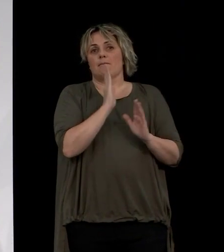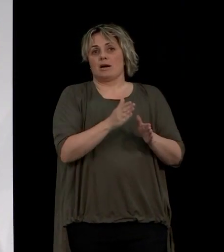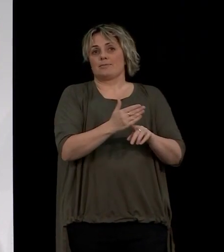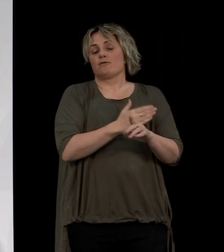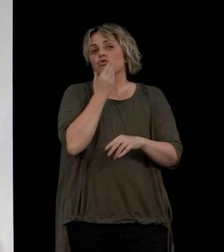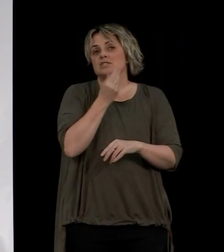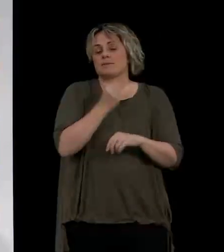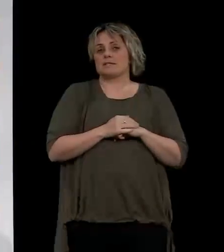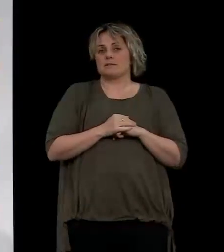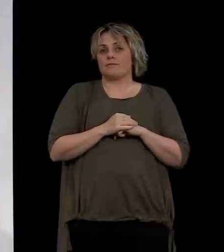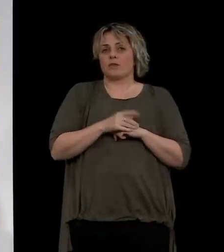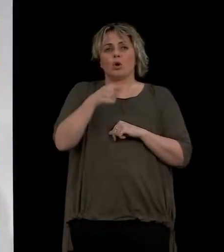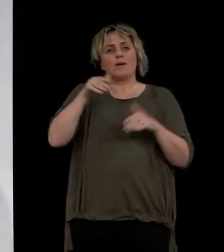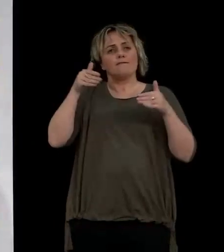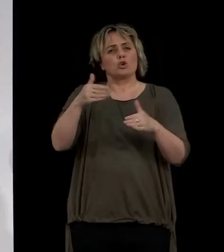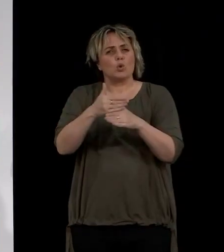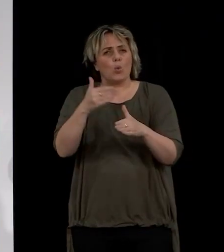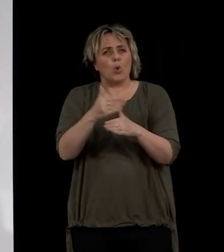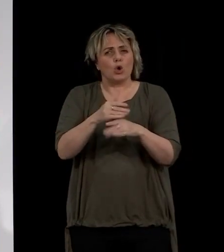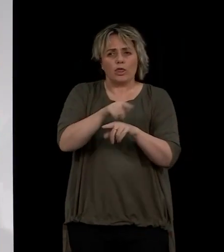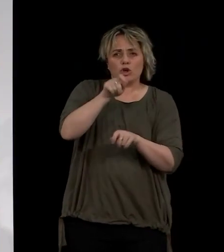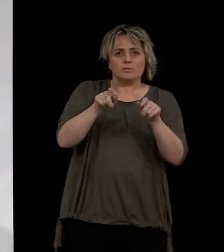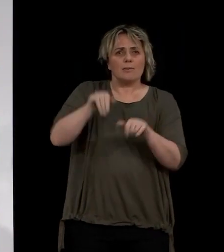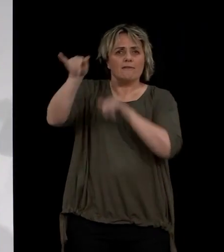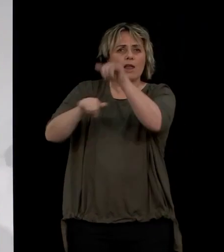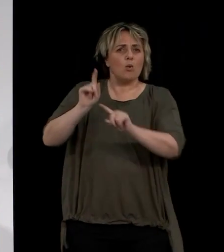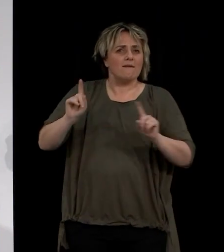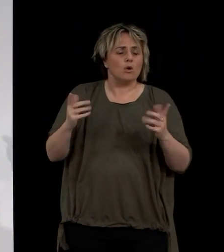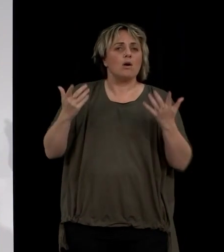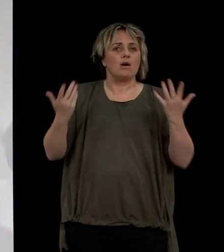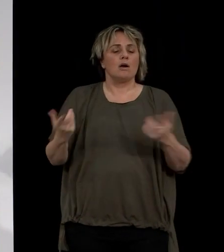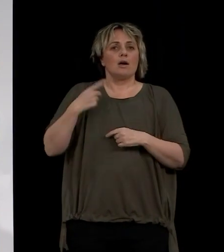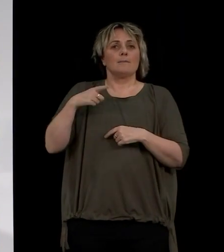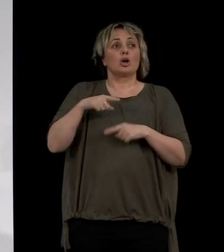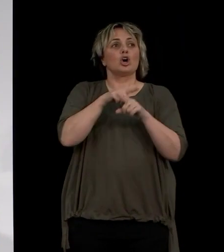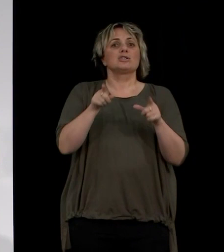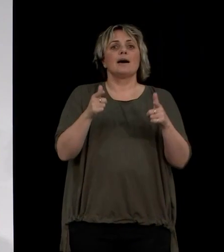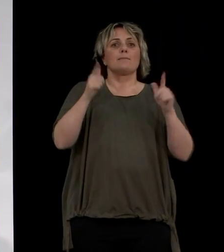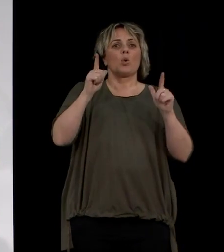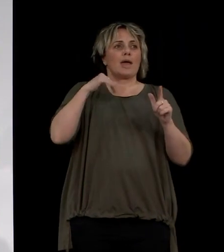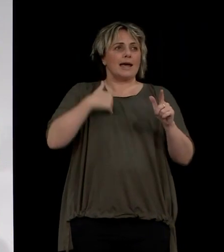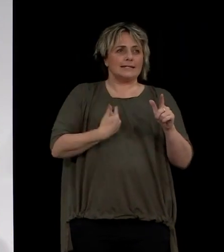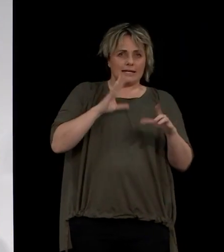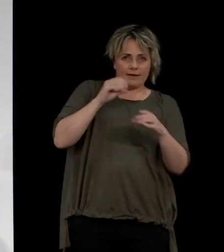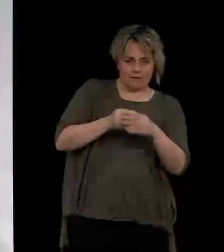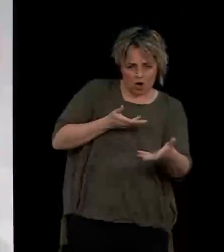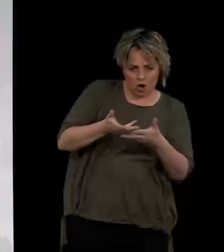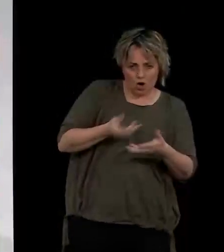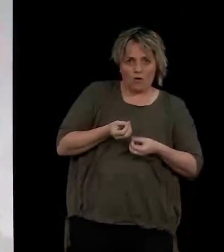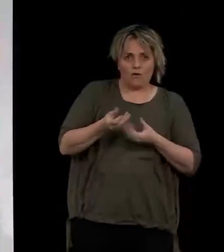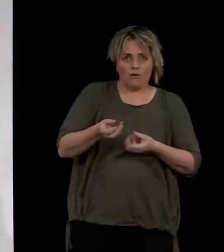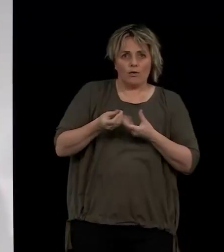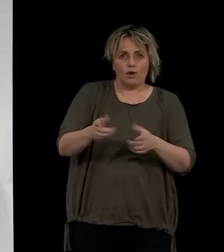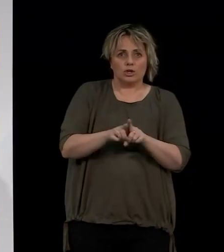focused on work-related travel is because of the extra layer of protection that having an employer with some skin in the game provides.